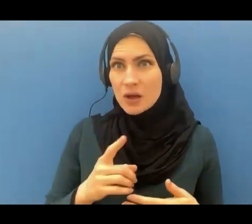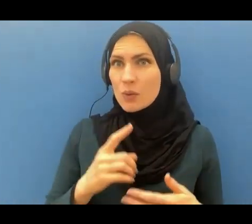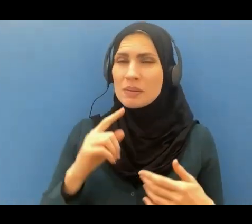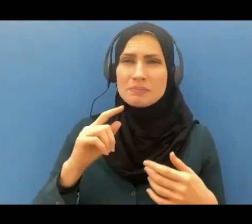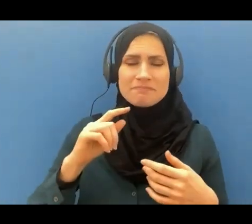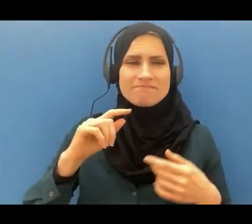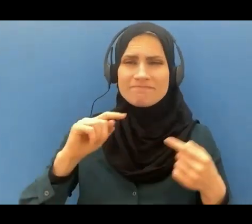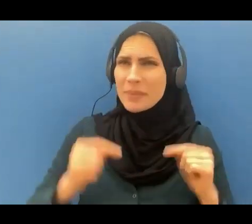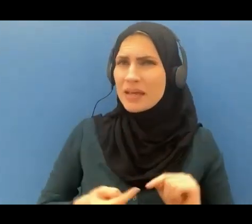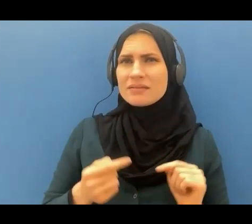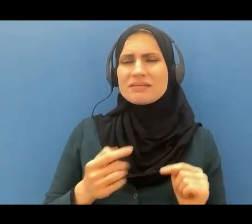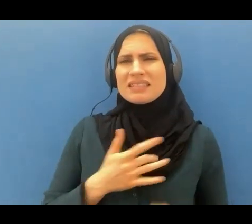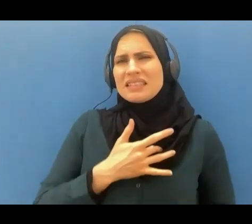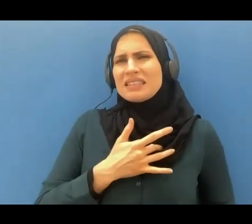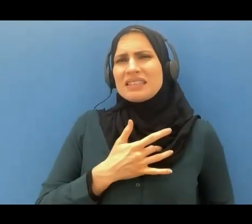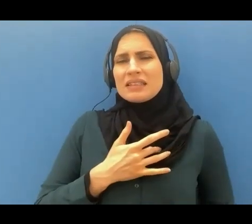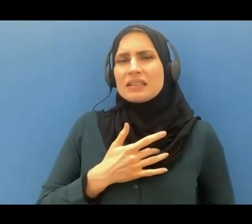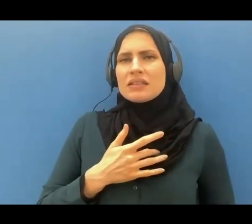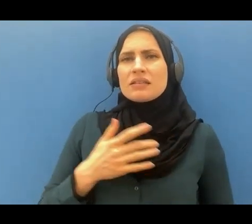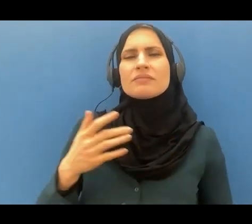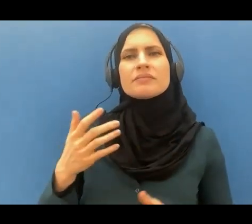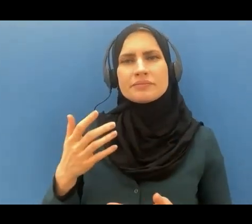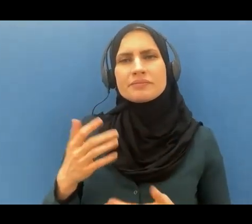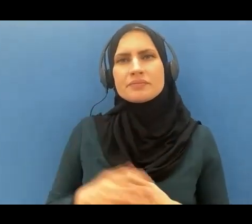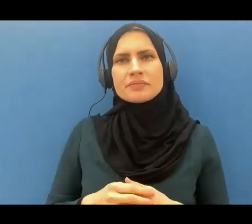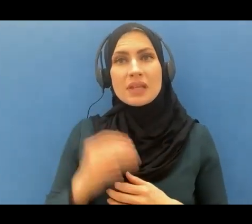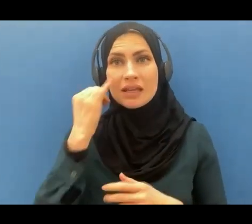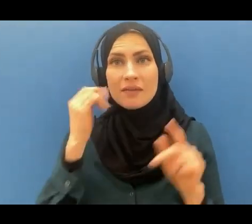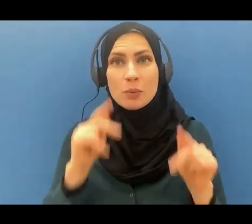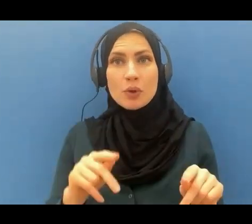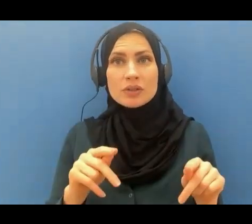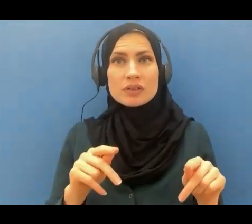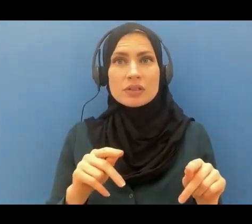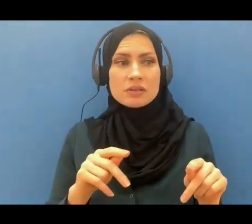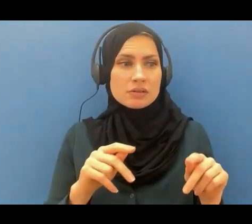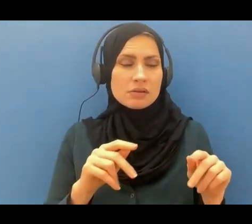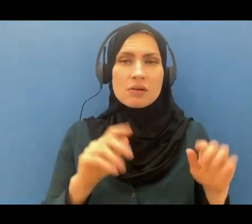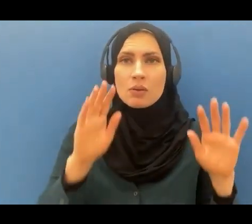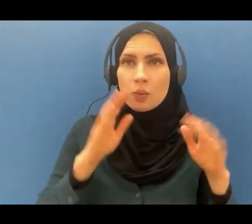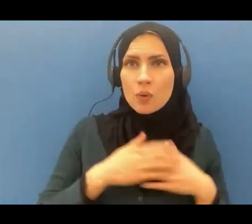God forbid when somebody commits to worshiping idols or disobeying Allah